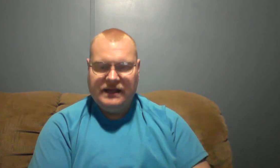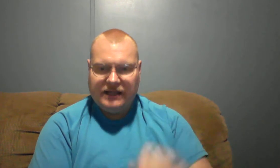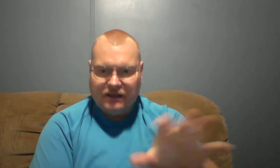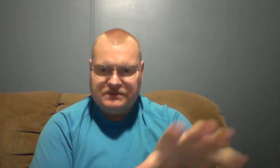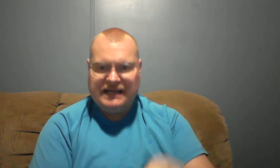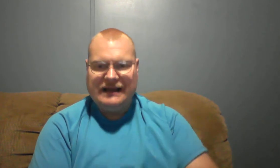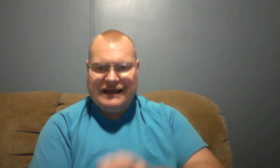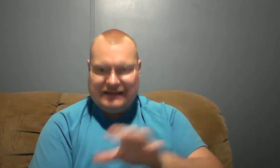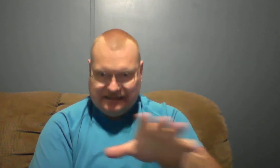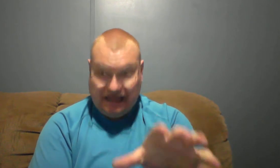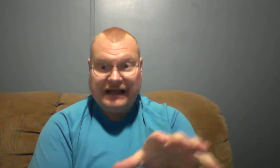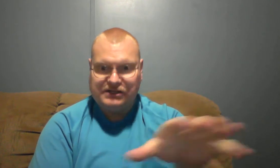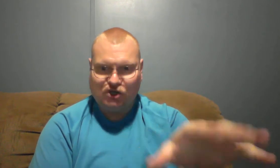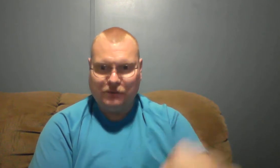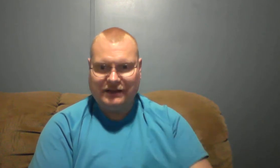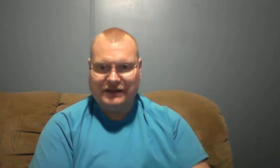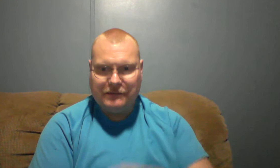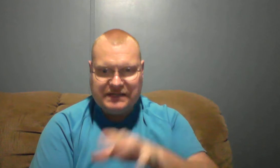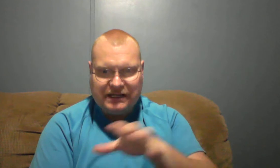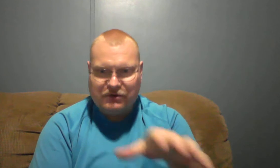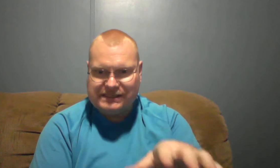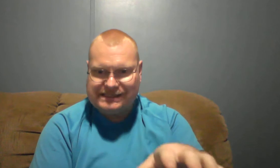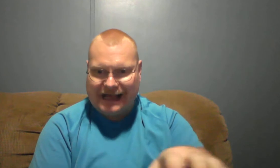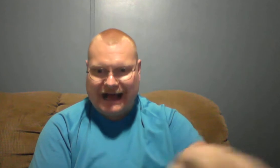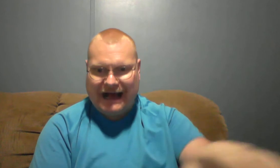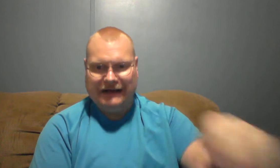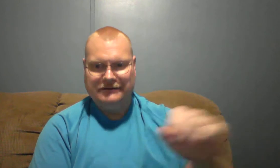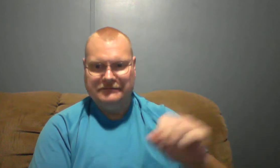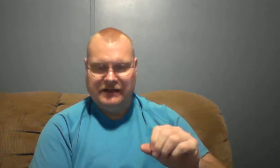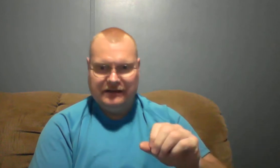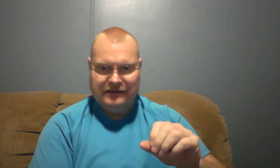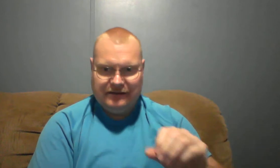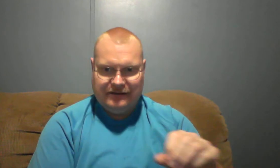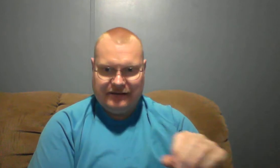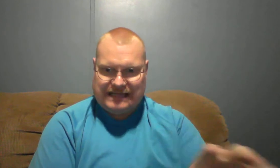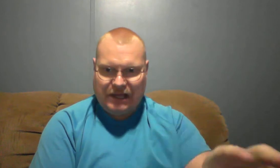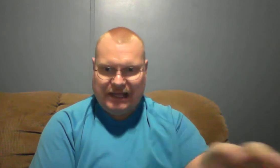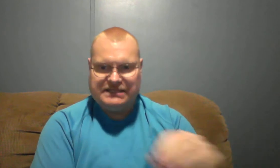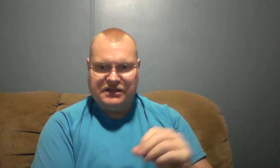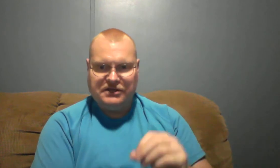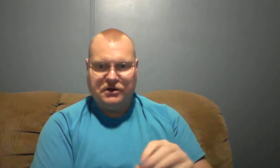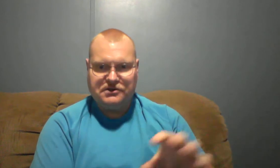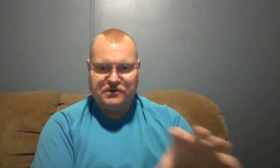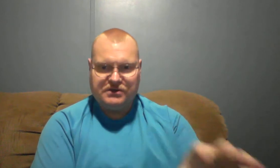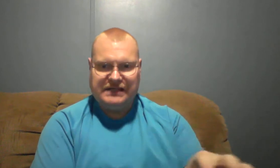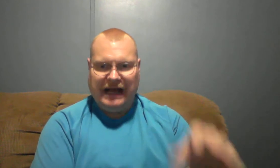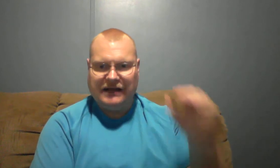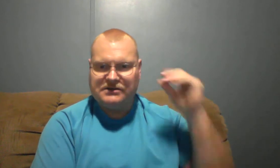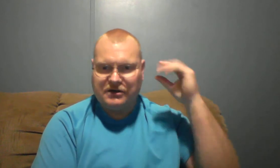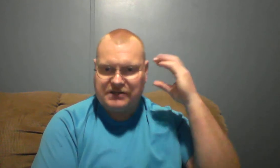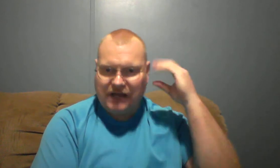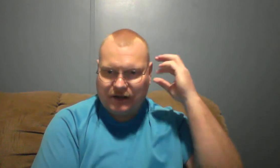Comes in. It's like a serpent. Comes in real sly. That's how he gets into churches, real sly. Starts talking.